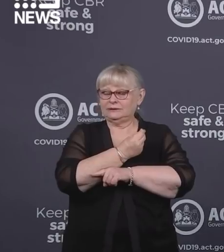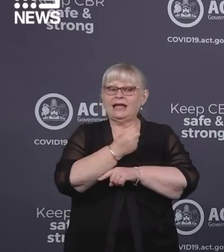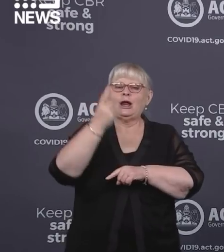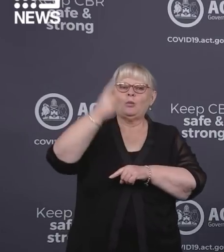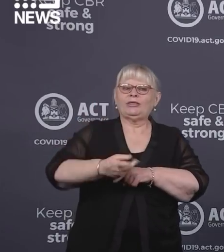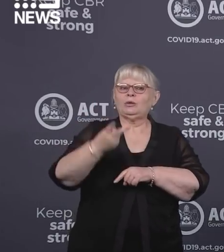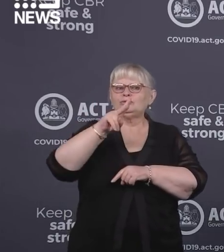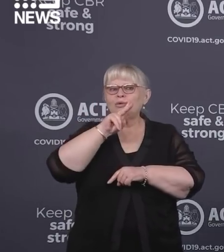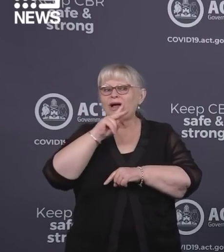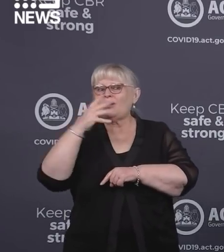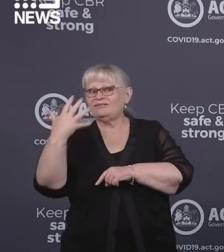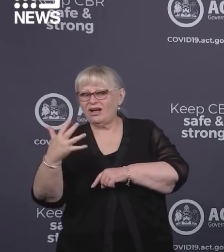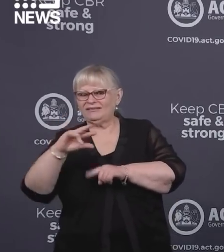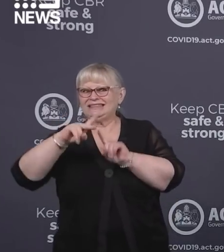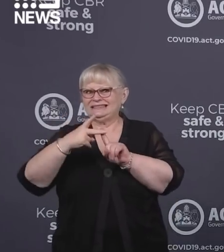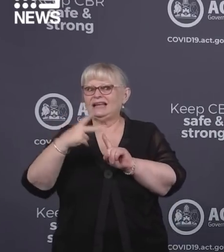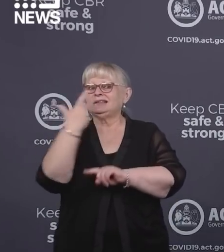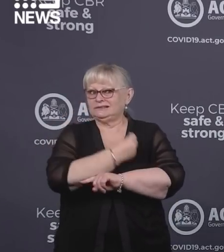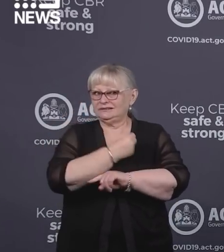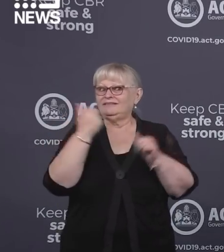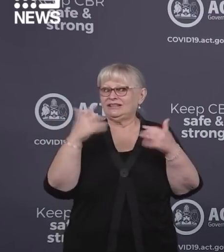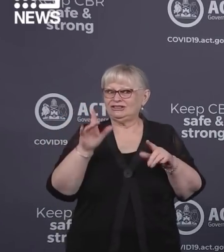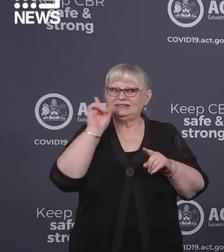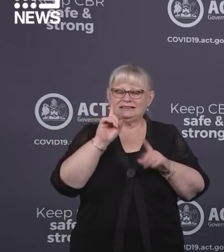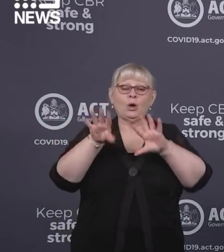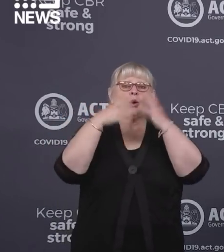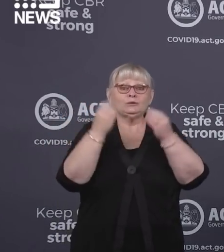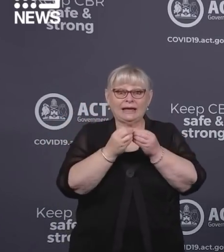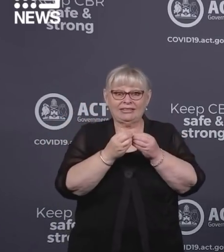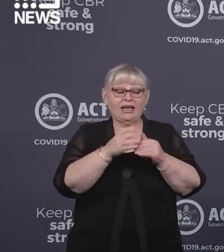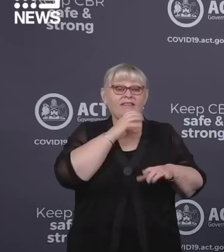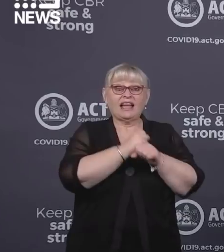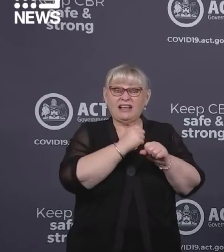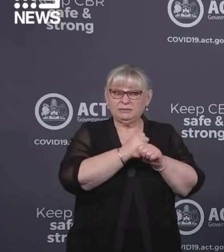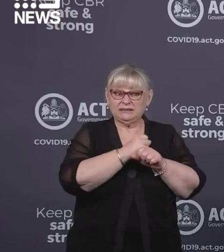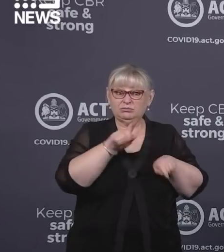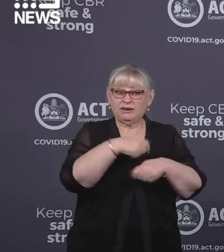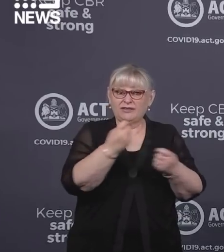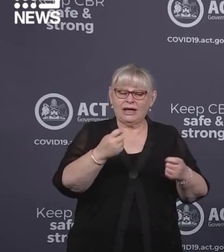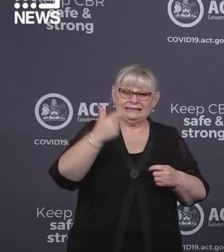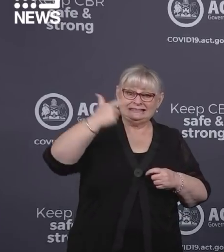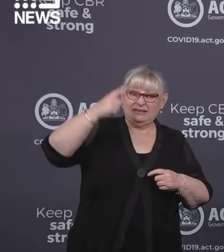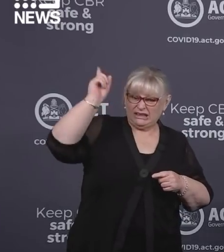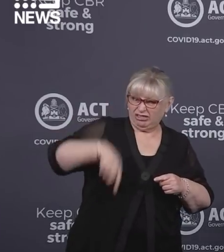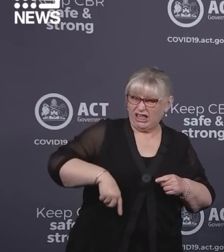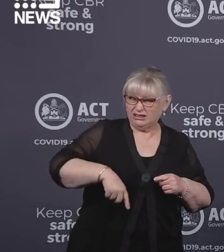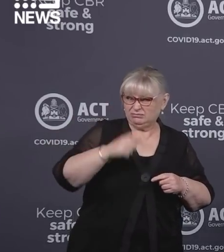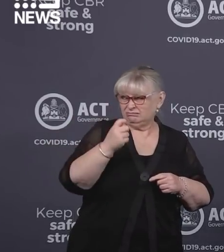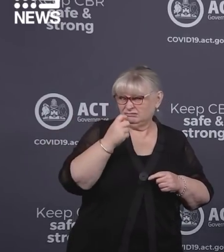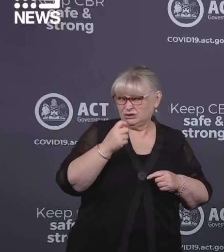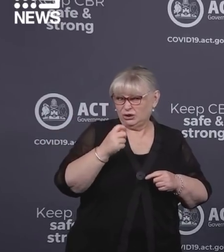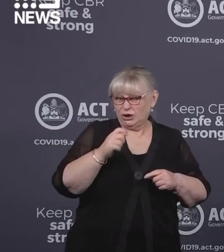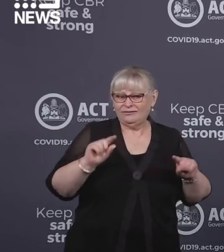1,205 second doses. In total our government clinics have administered nearly 17,000